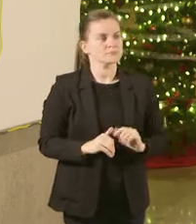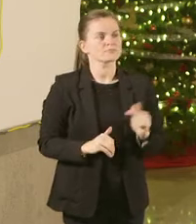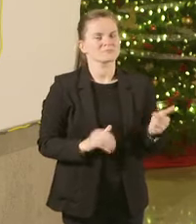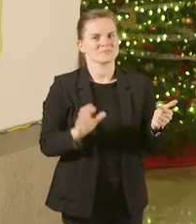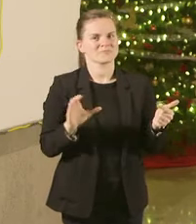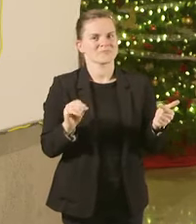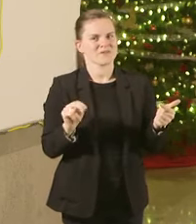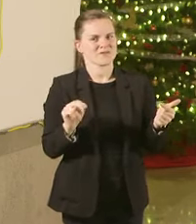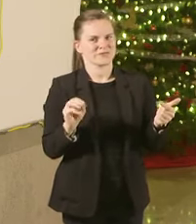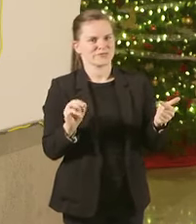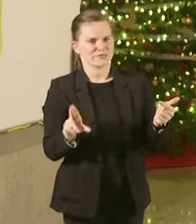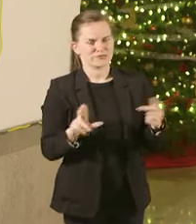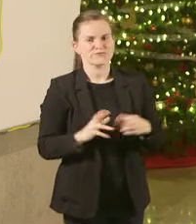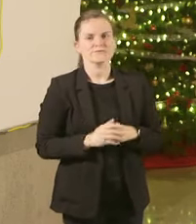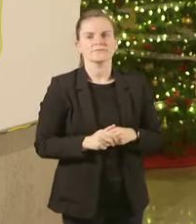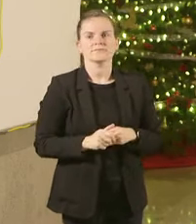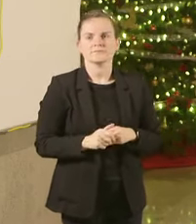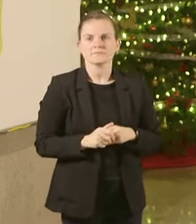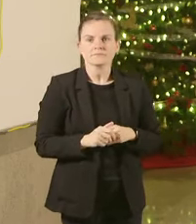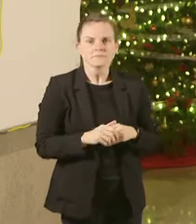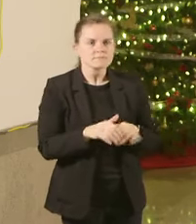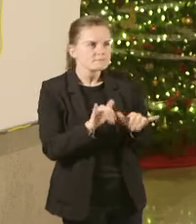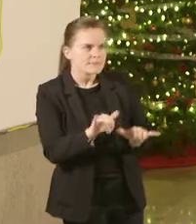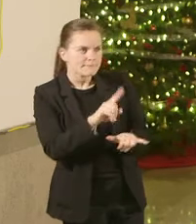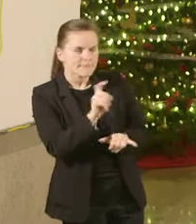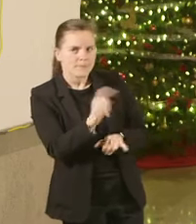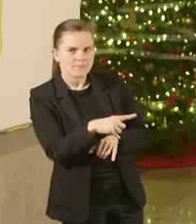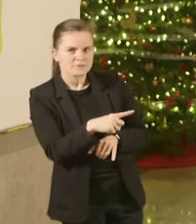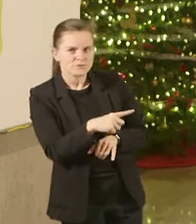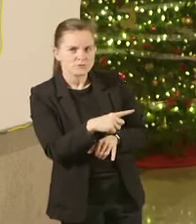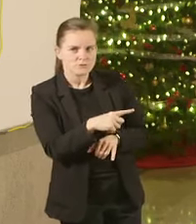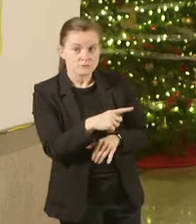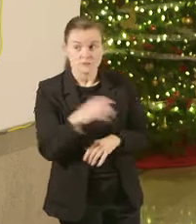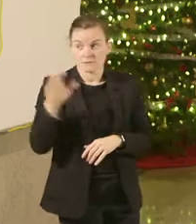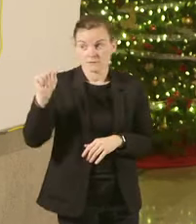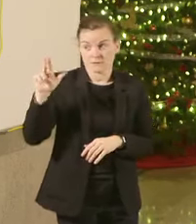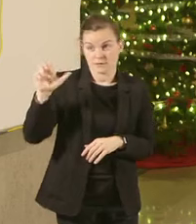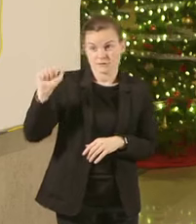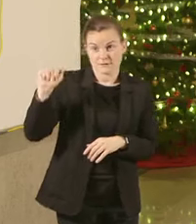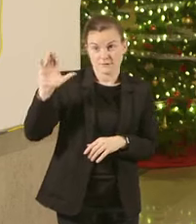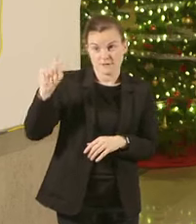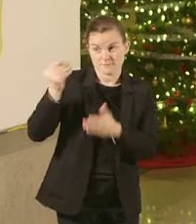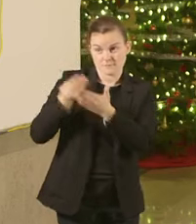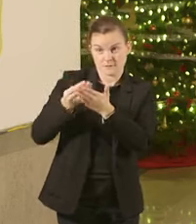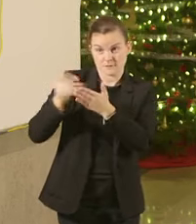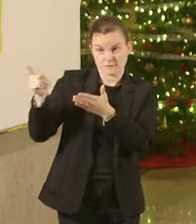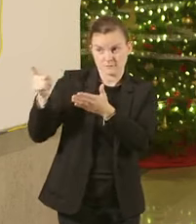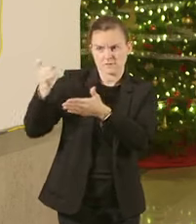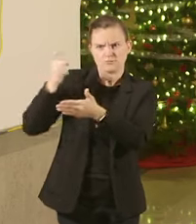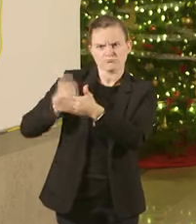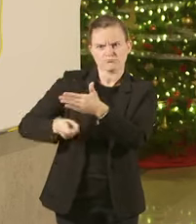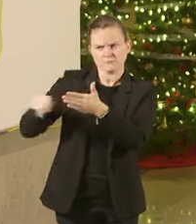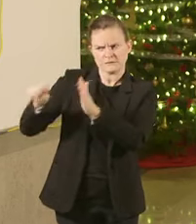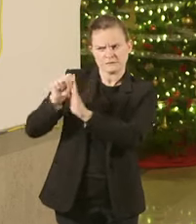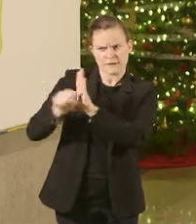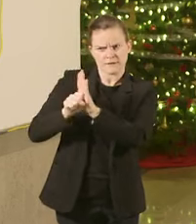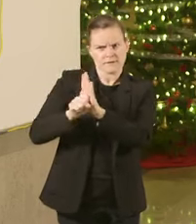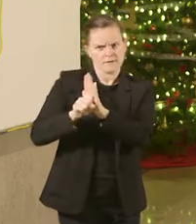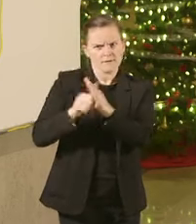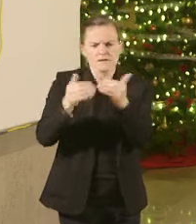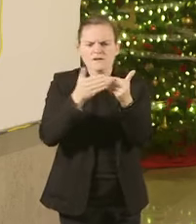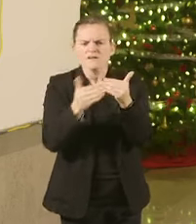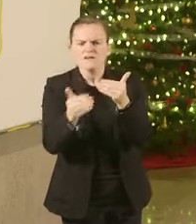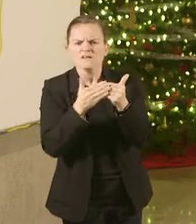Just kind of the same question Do you know how much CARES Act funding this will cost the state for the rest of the year? And is this something that the